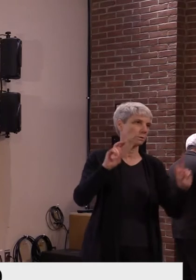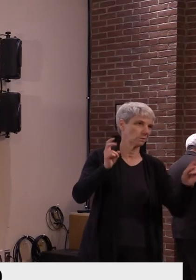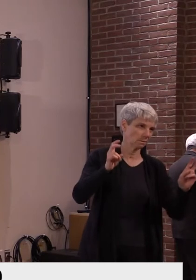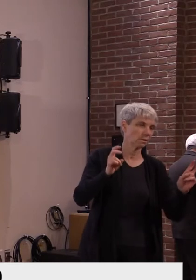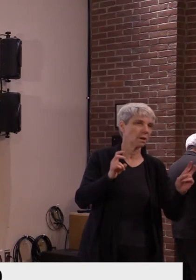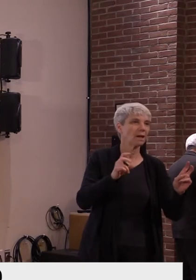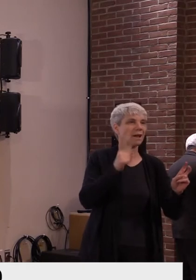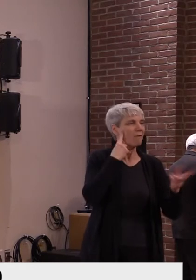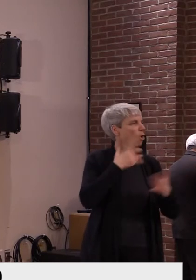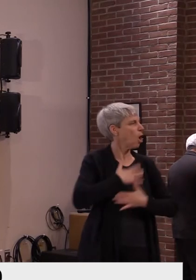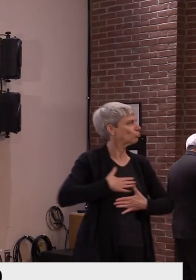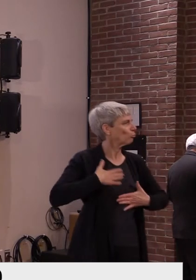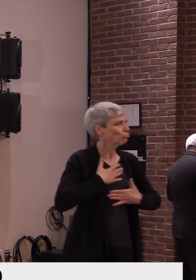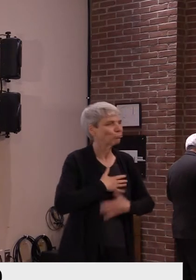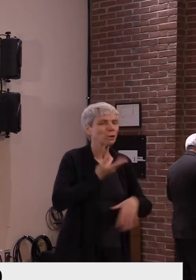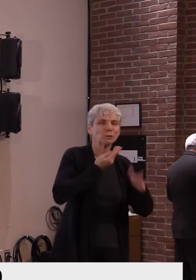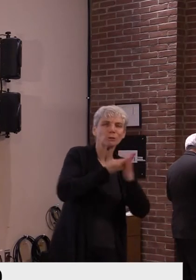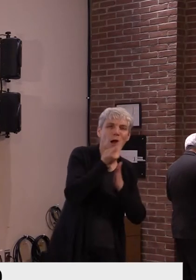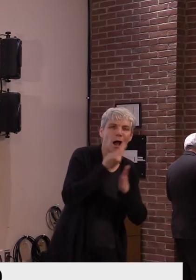leisure travel focused.